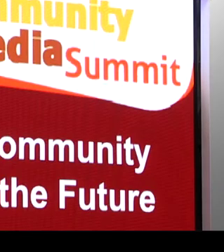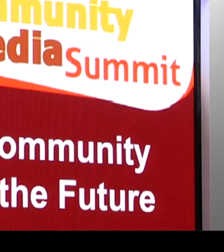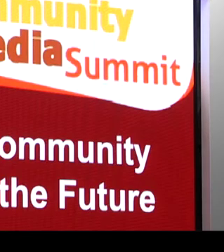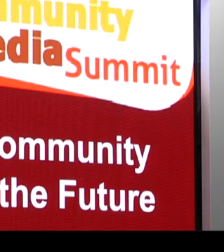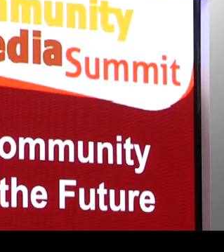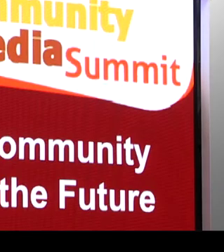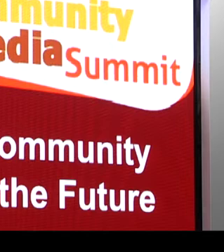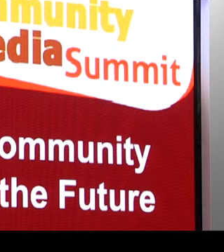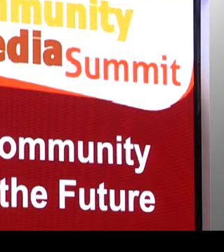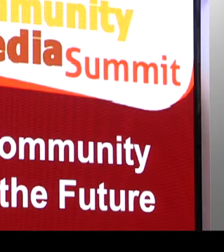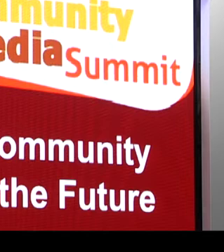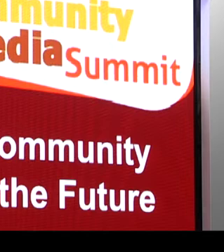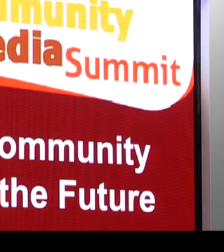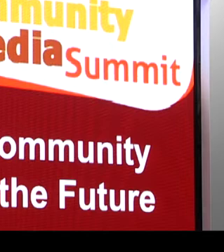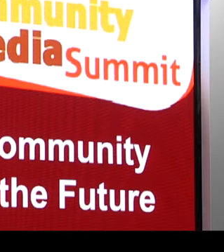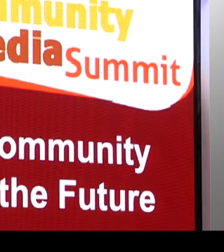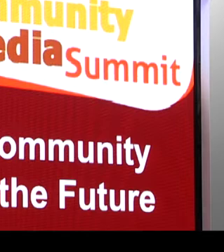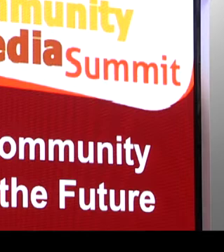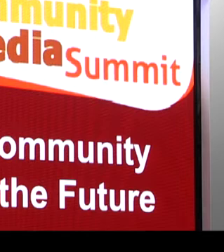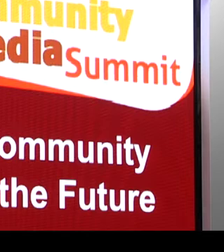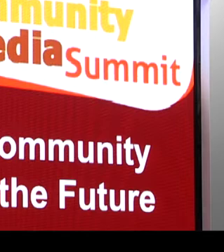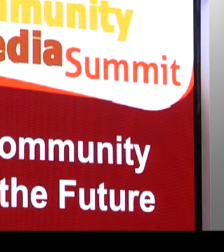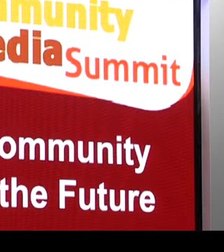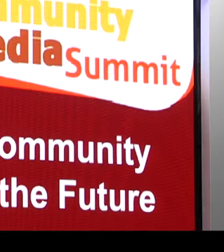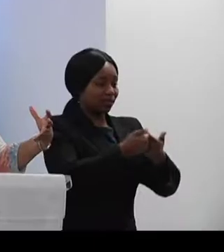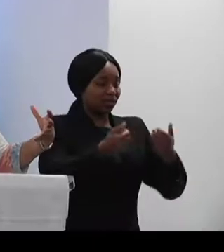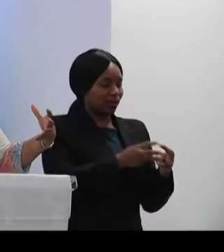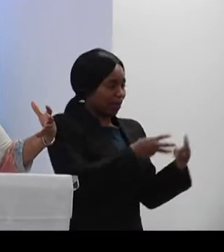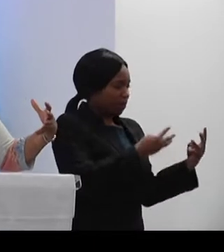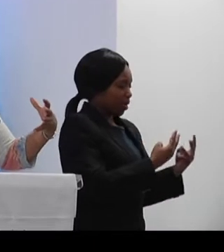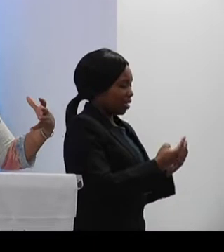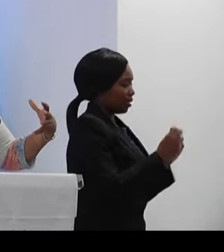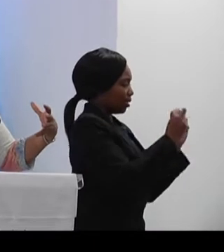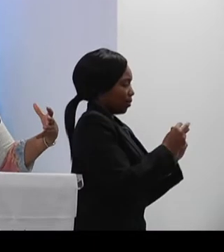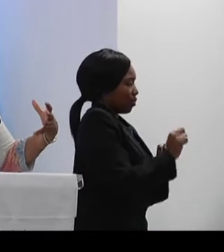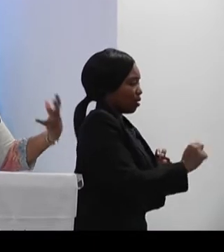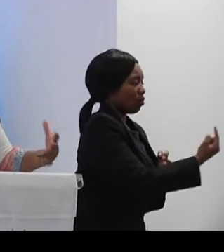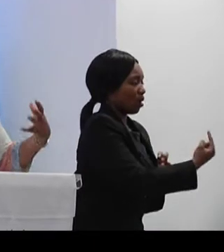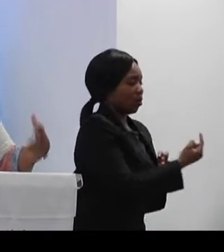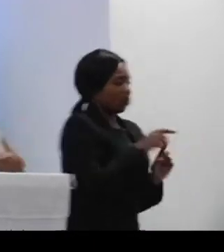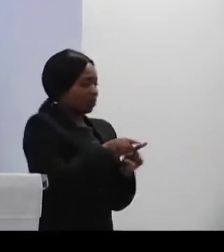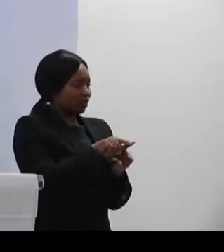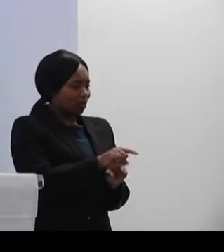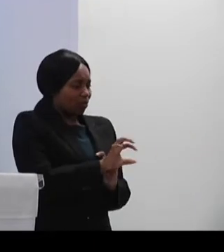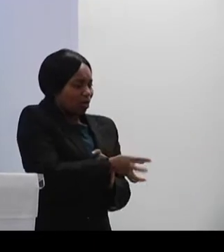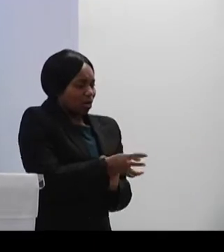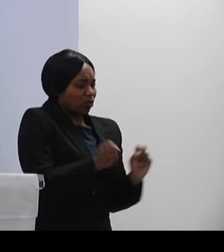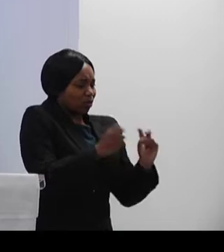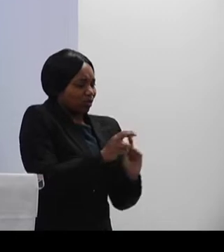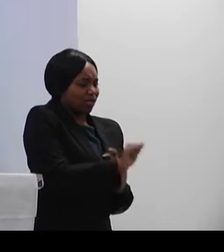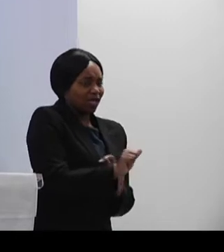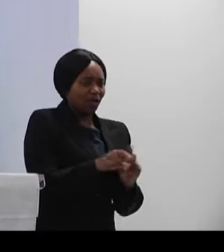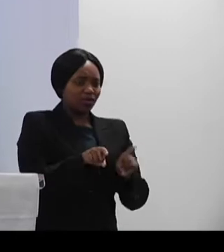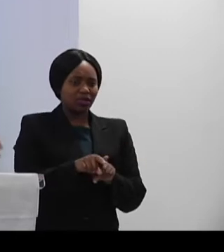minute you separate and you don't create an opportunity for everyone to contribute